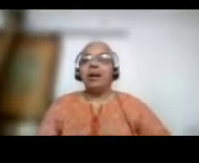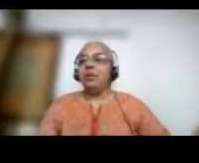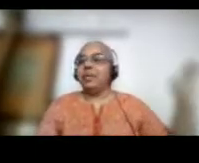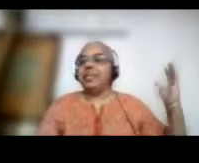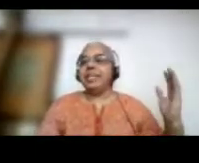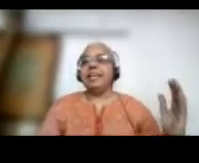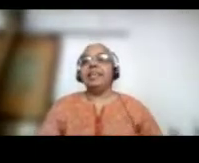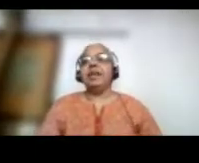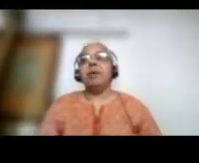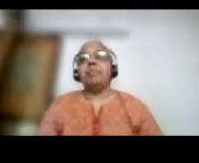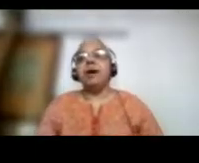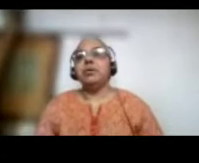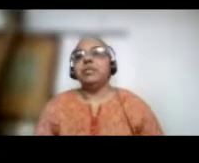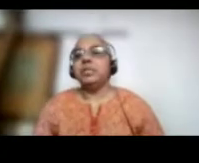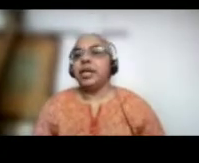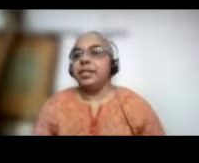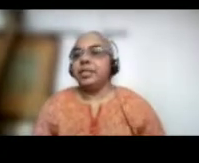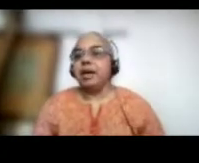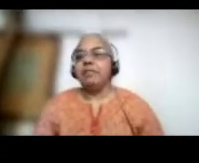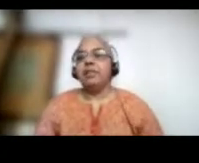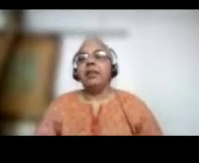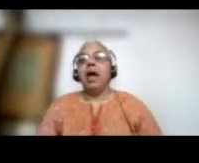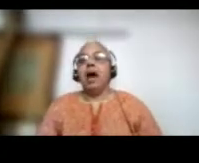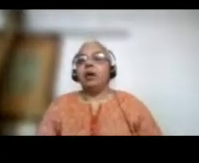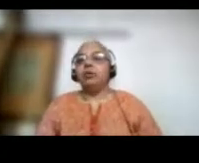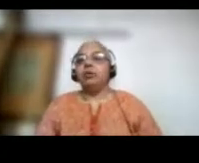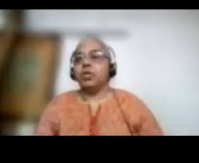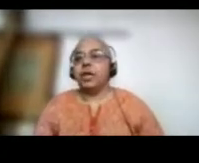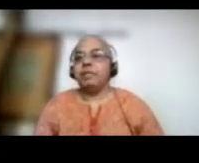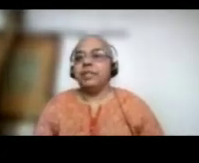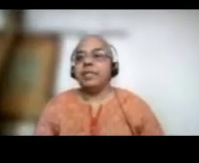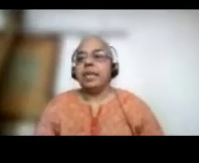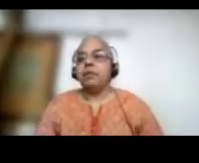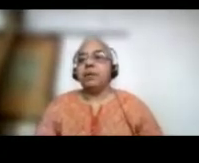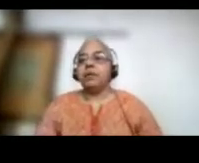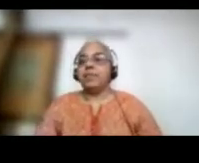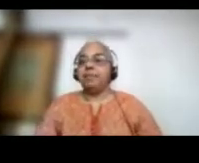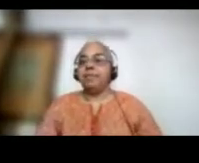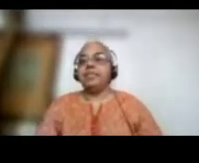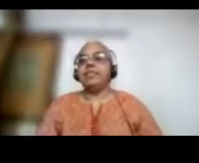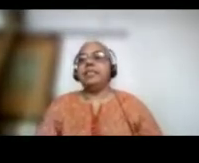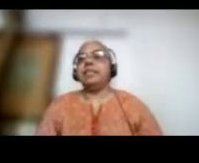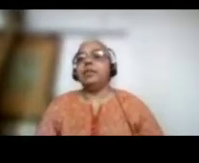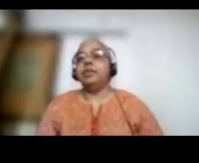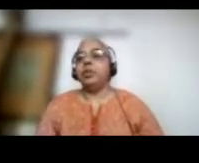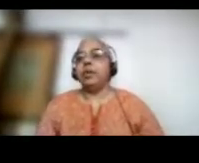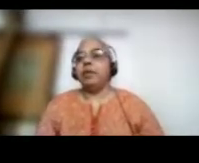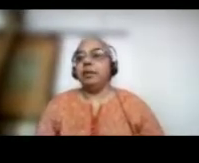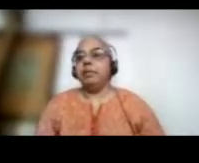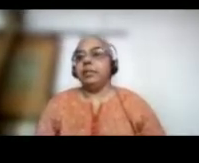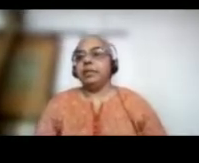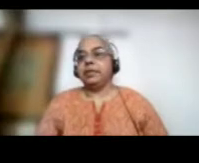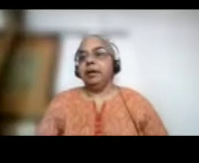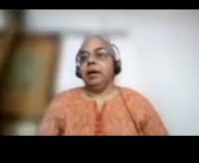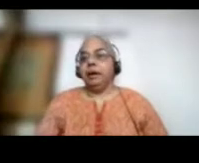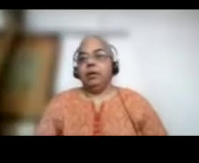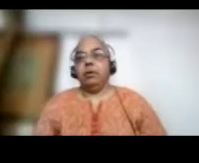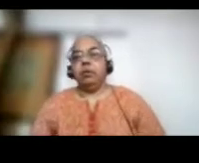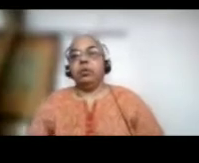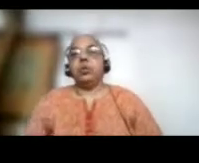going around and telling them about train travel, how to travel safe, because safety is integral to environment